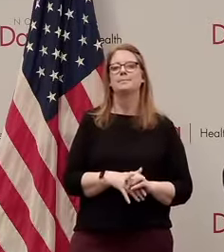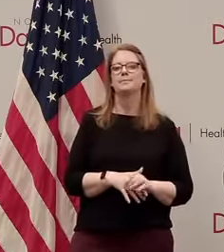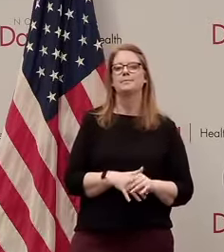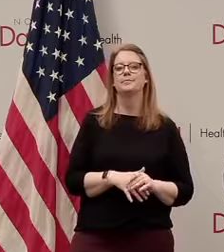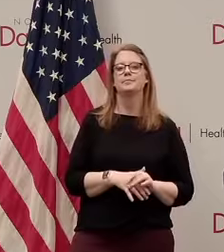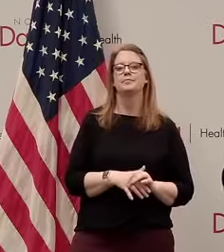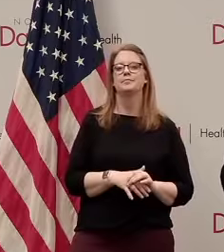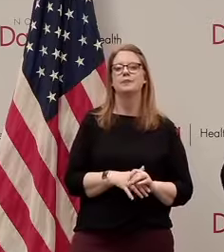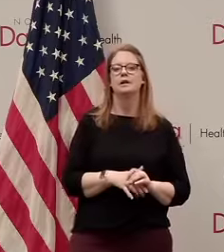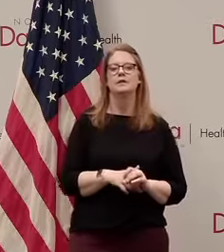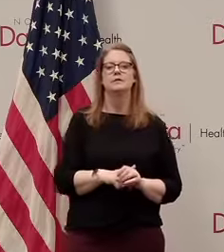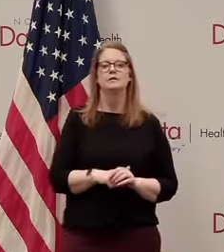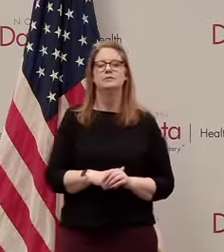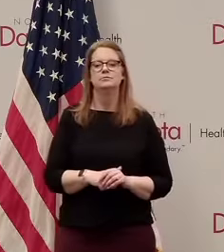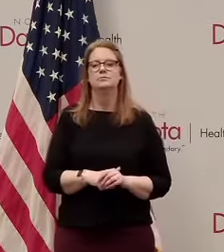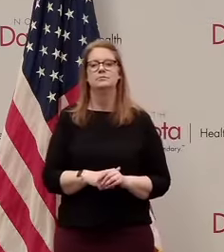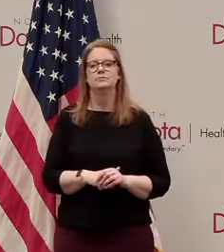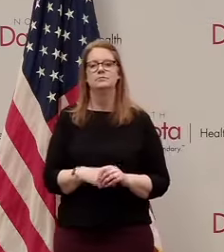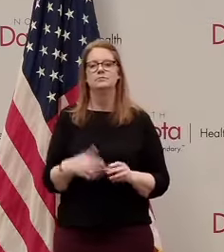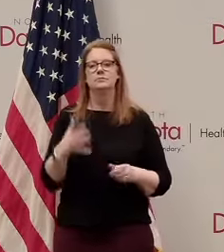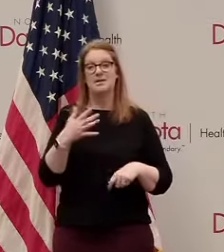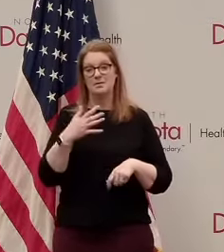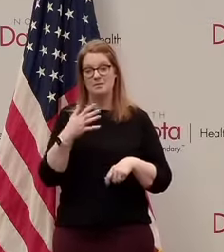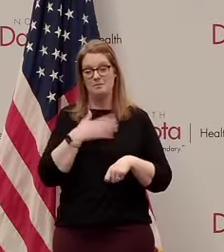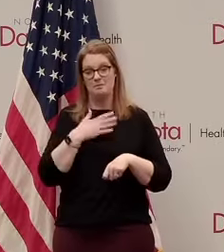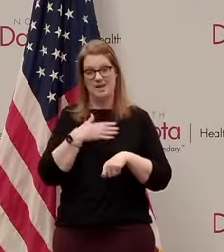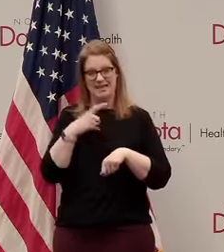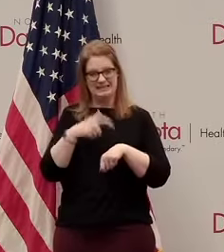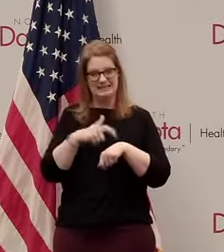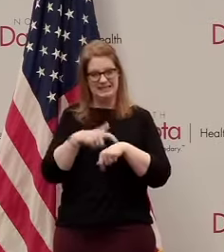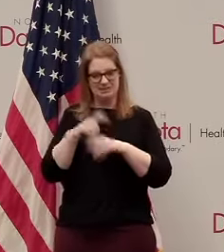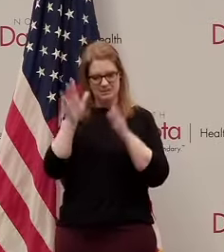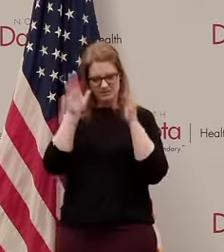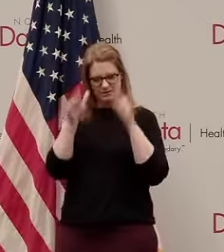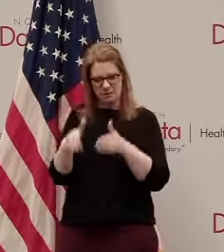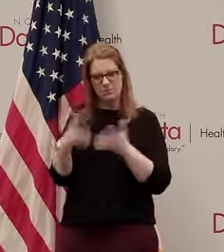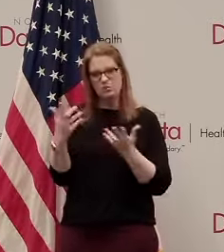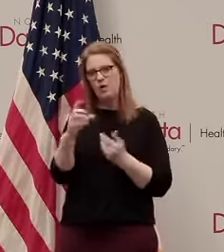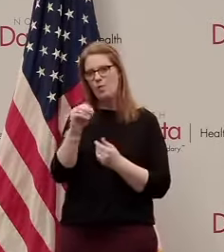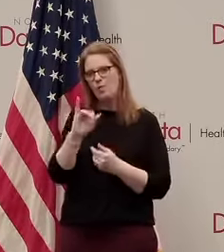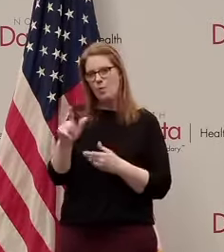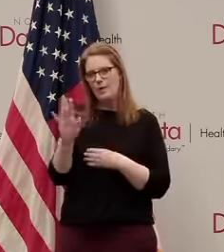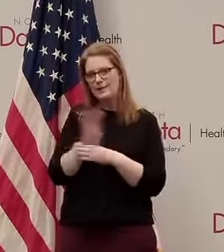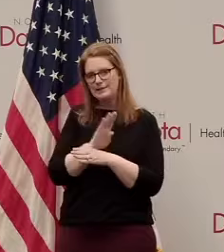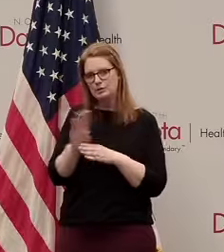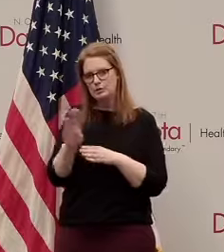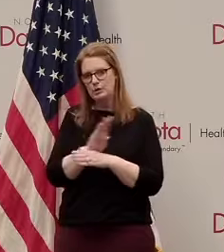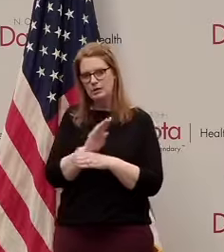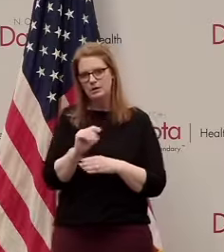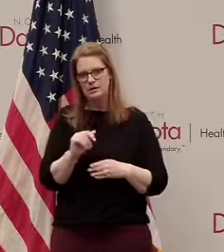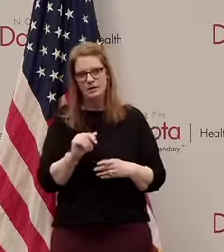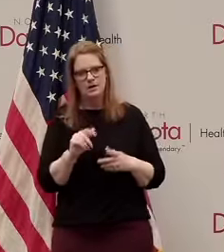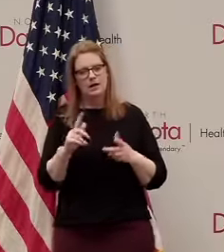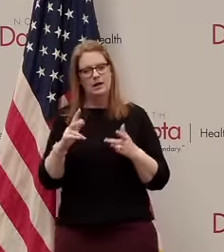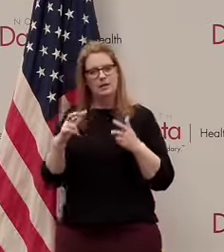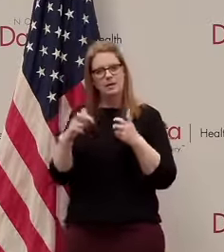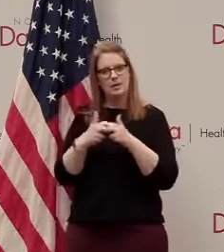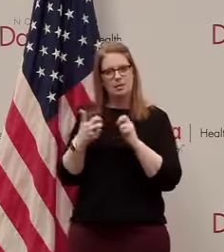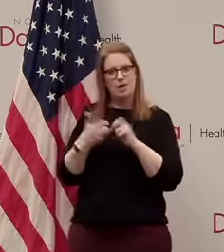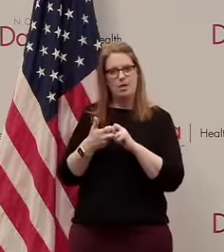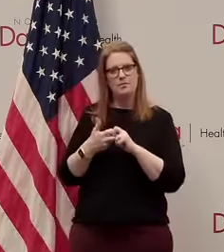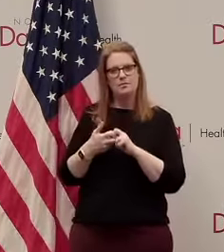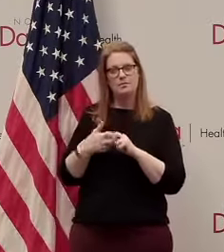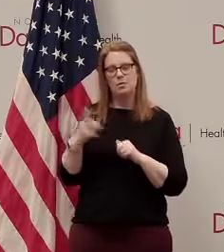also all know that I've been spending a lot of my time and effort on the oil industry and and the the problems the deep